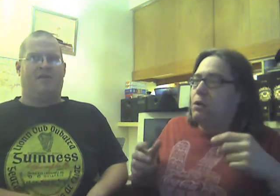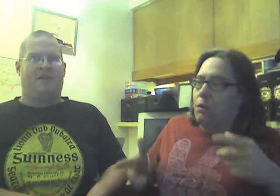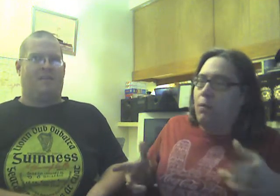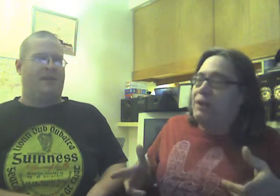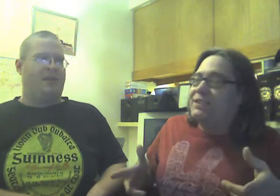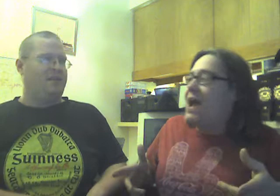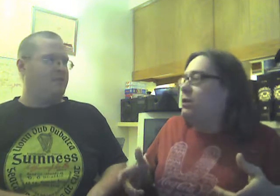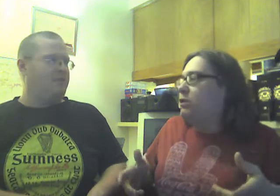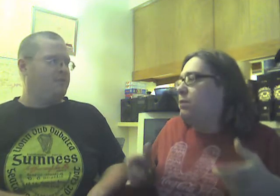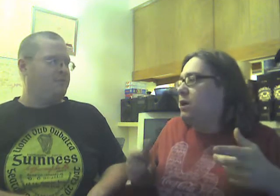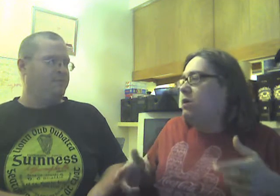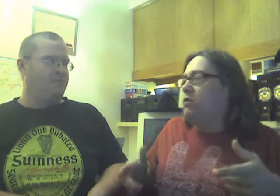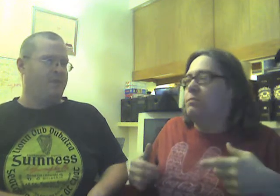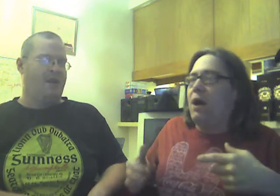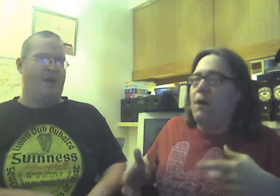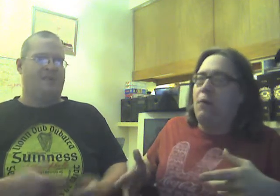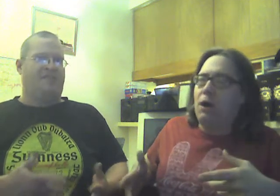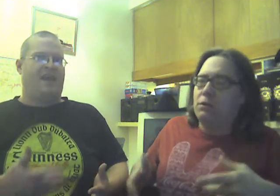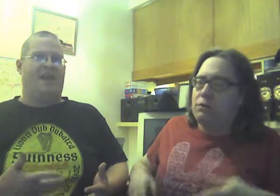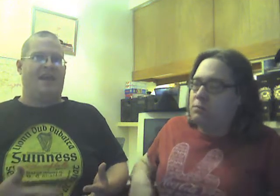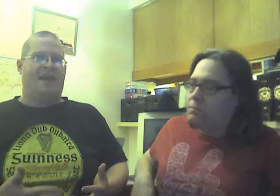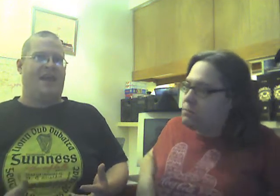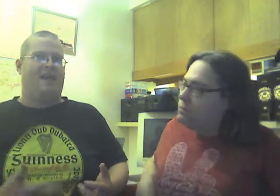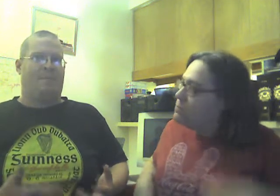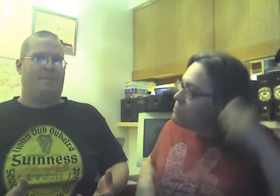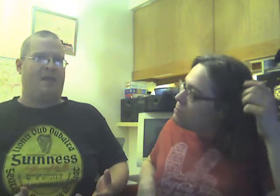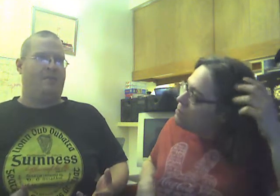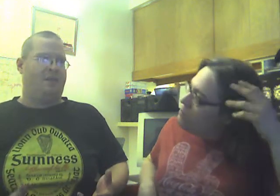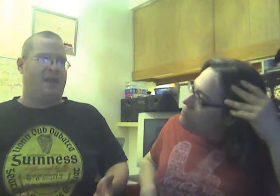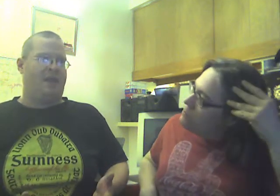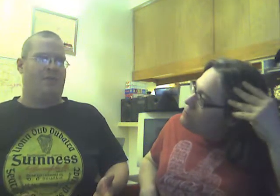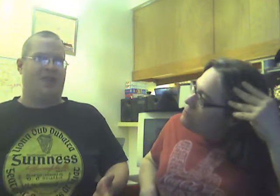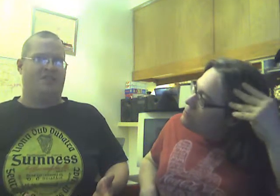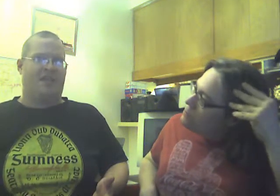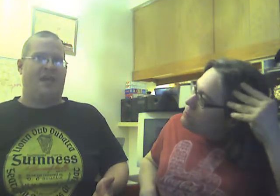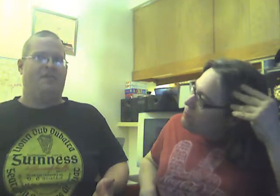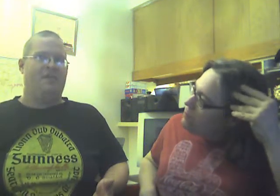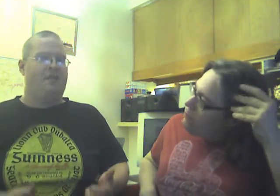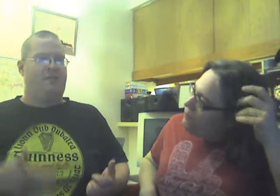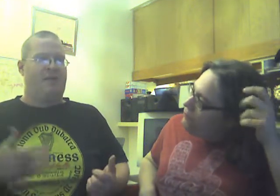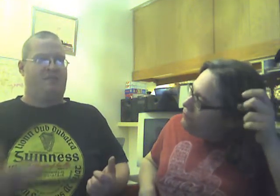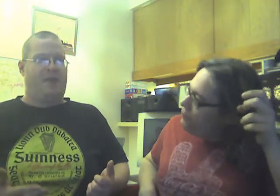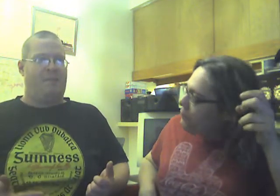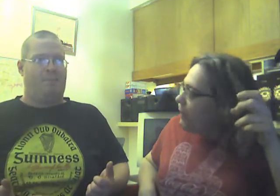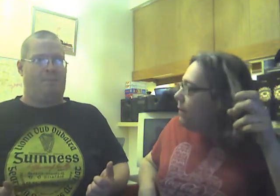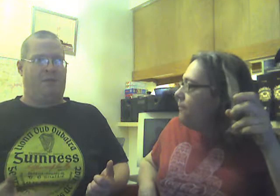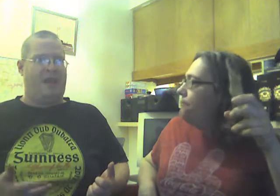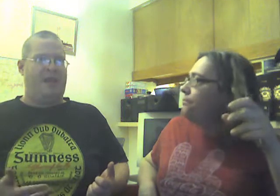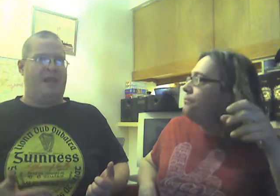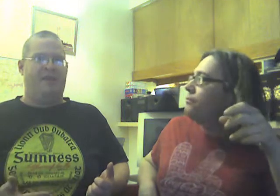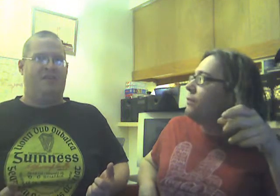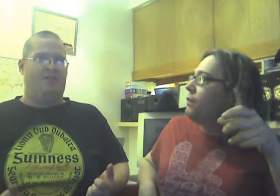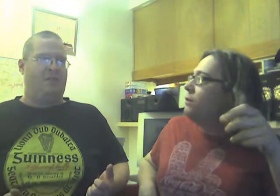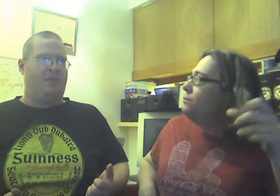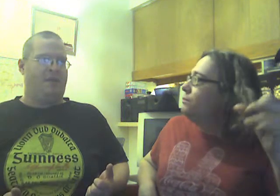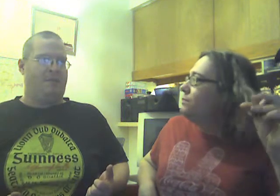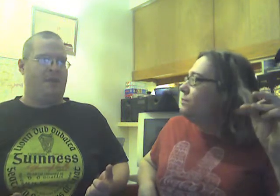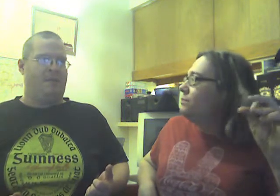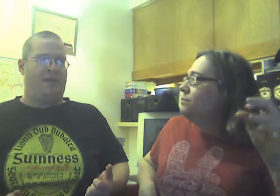talked about that, though. Well, but anyways, my apology... saying I can't compete with that rationale when it's been bled into the public